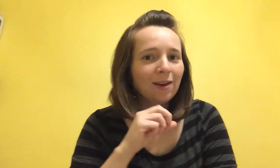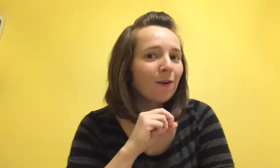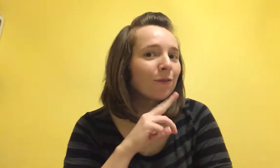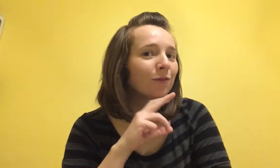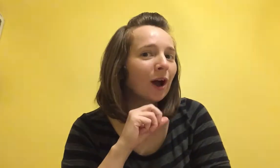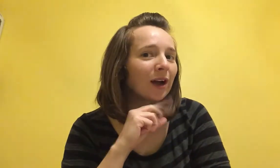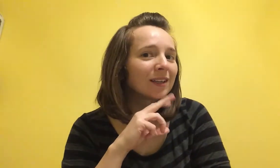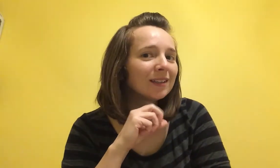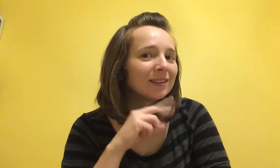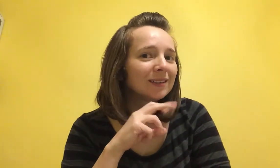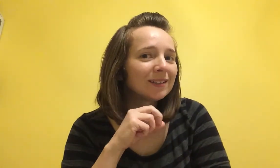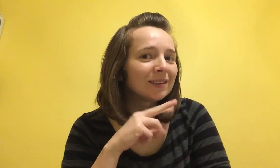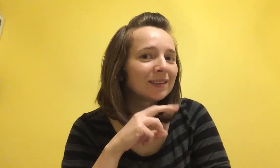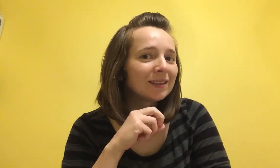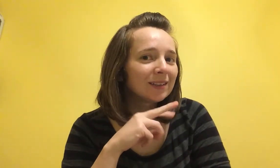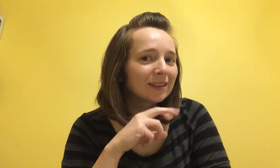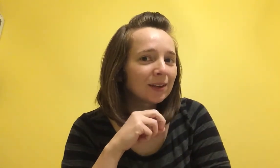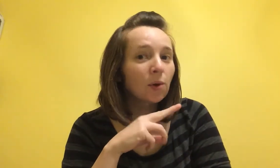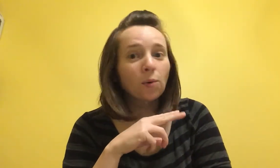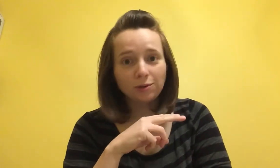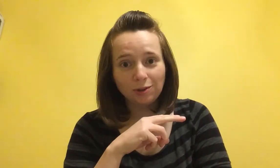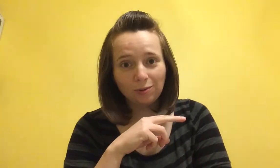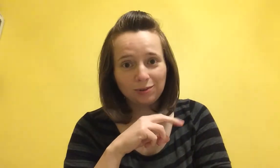Frog. Or toad.